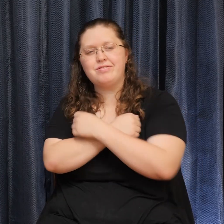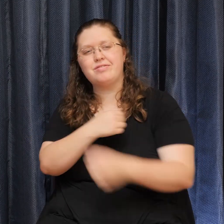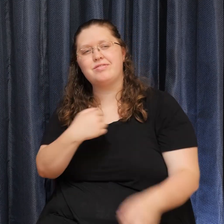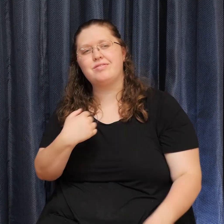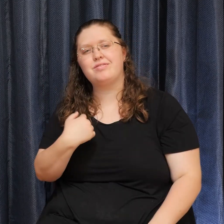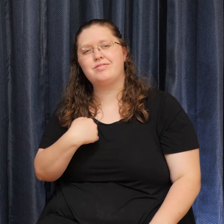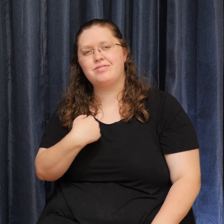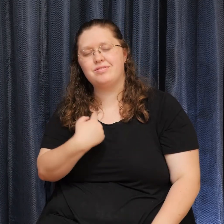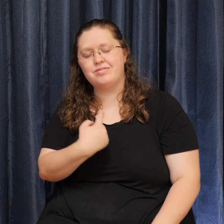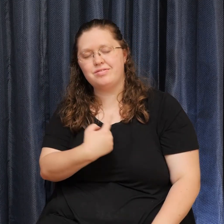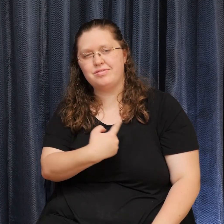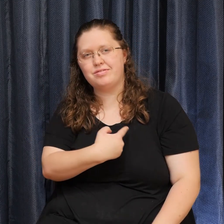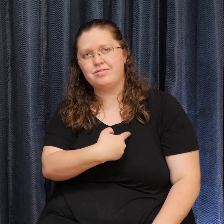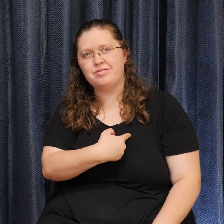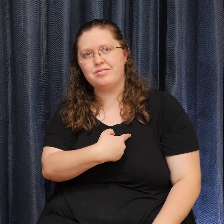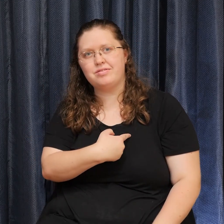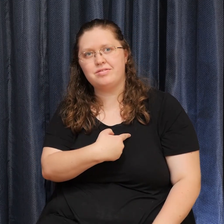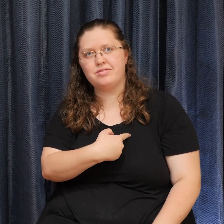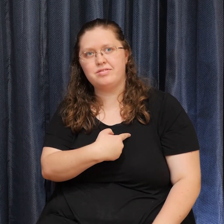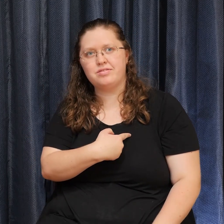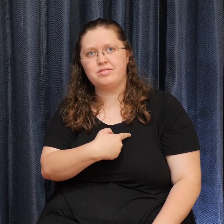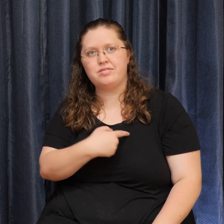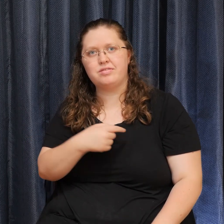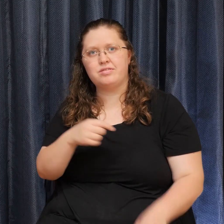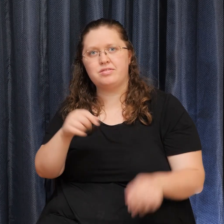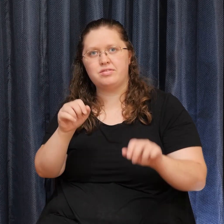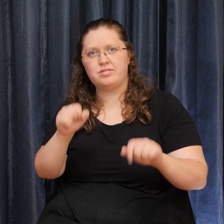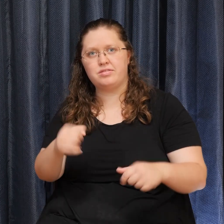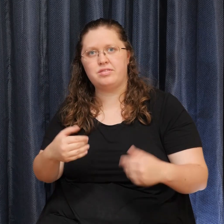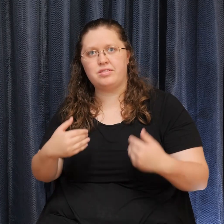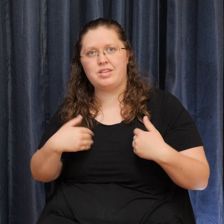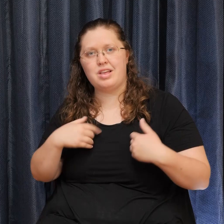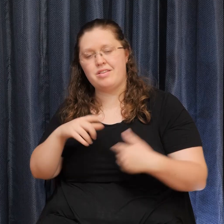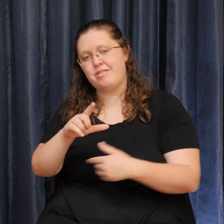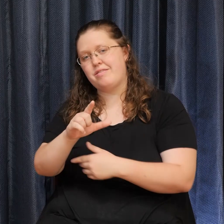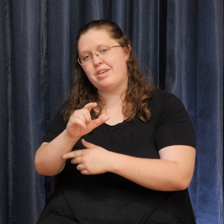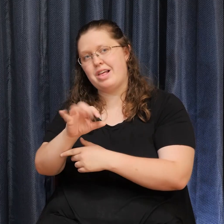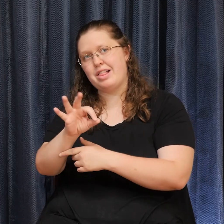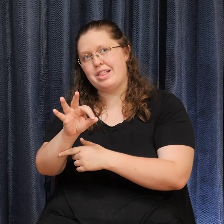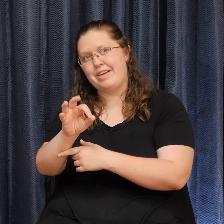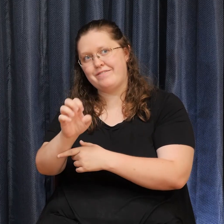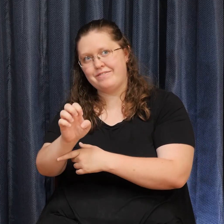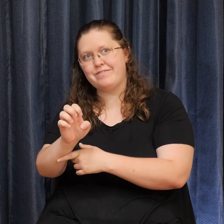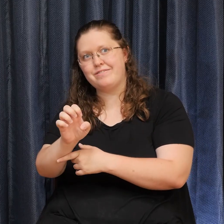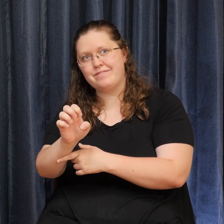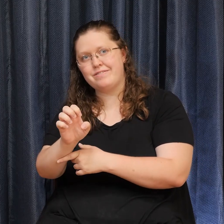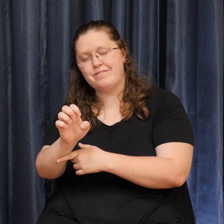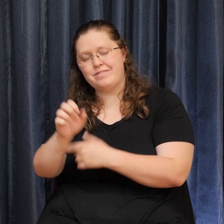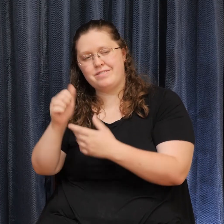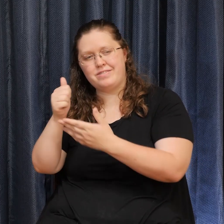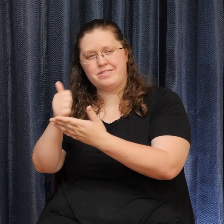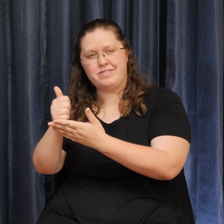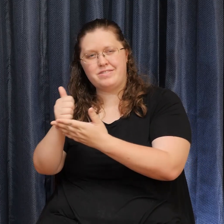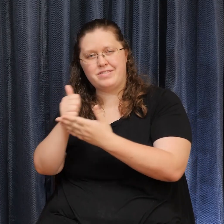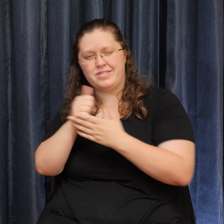may have life To find our way